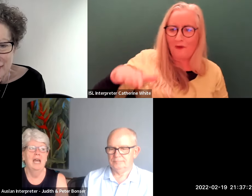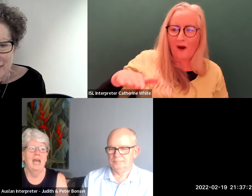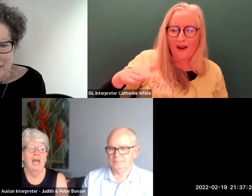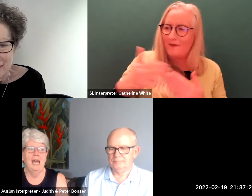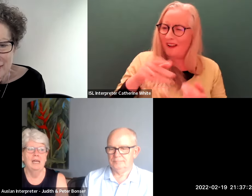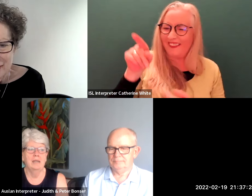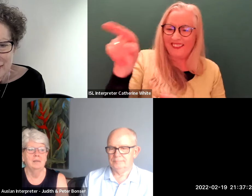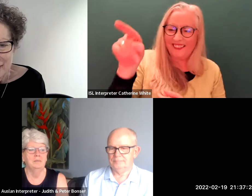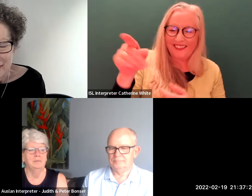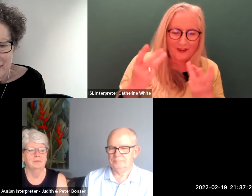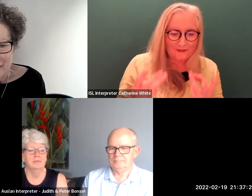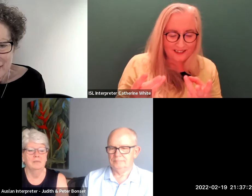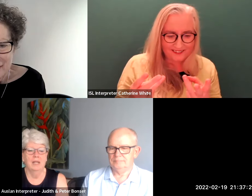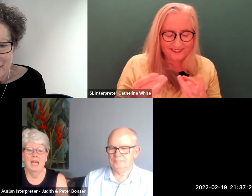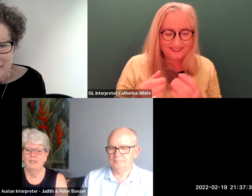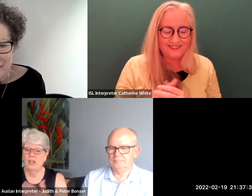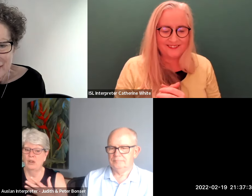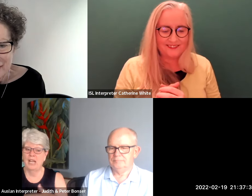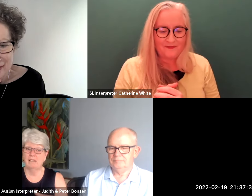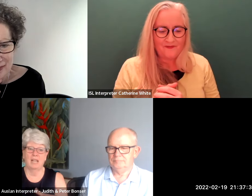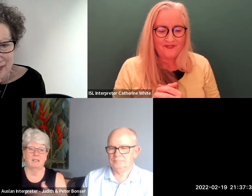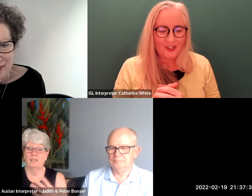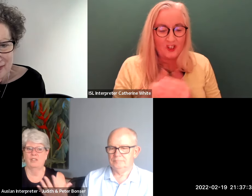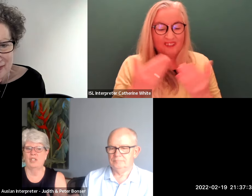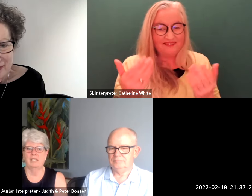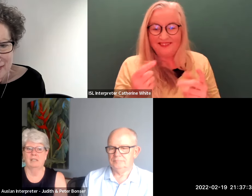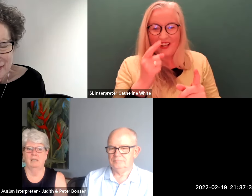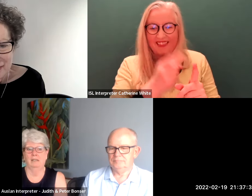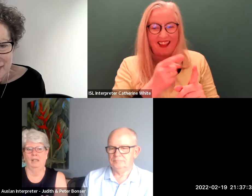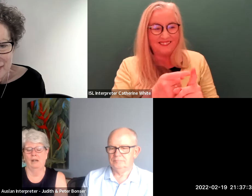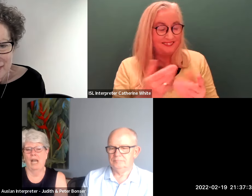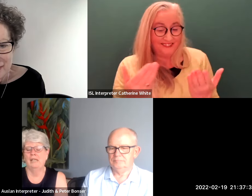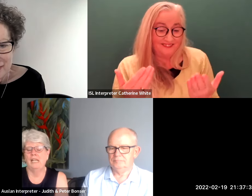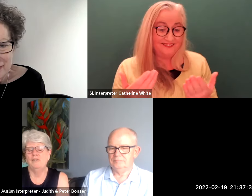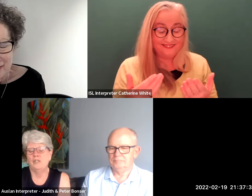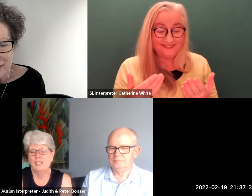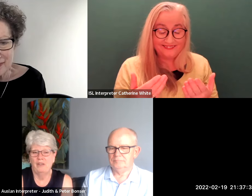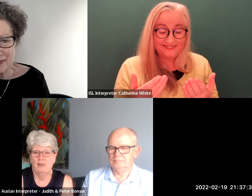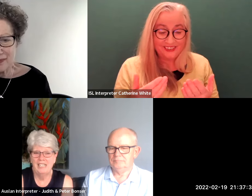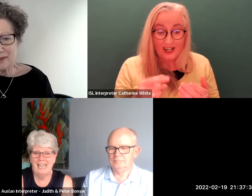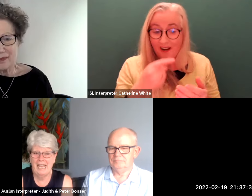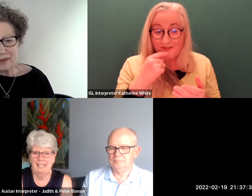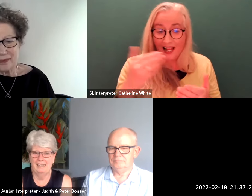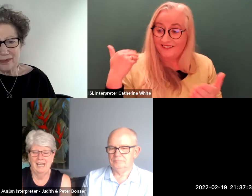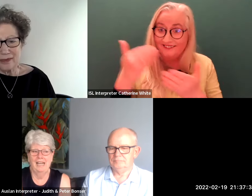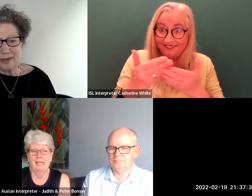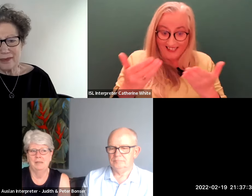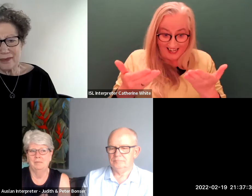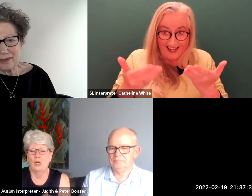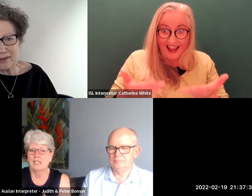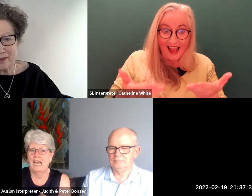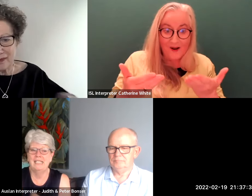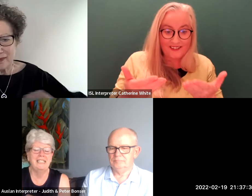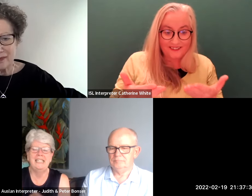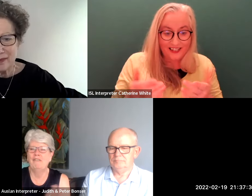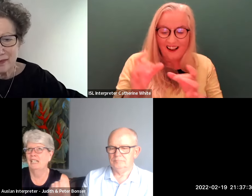um and so that that's just you know and even to this very day um